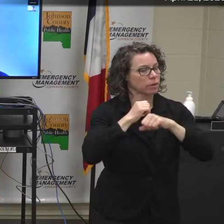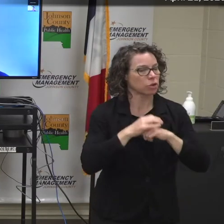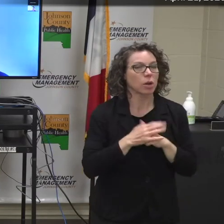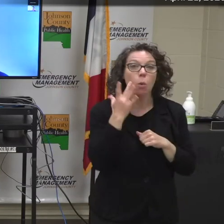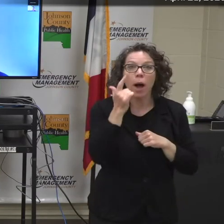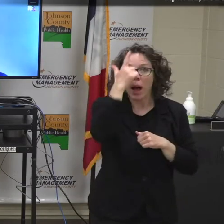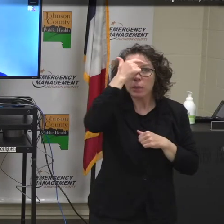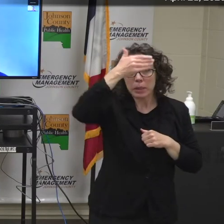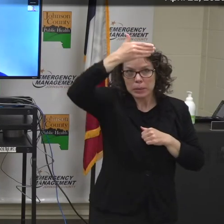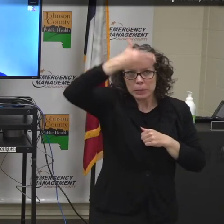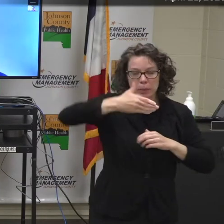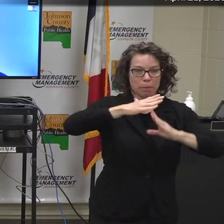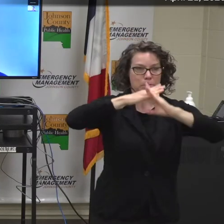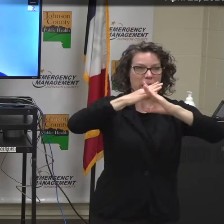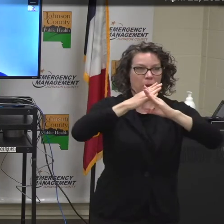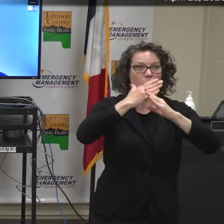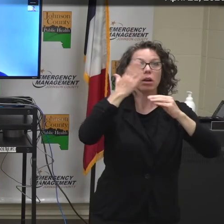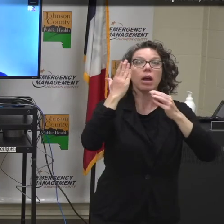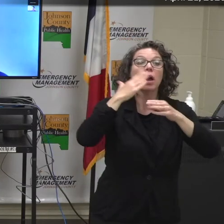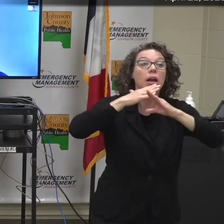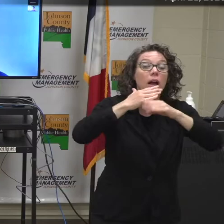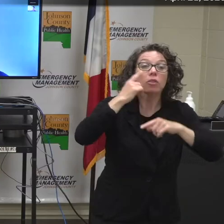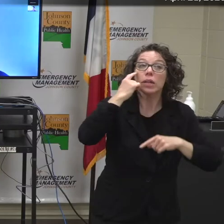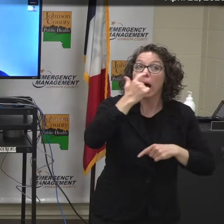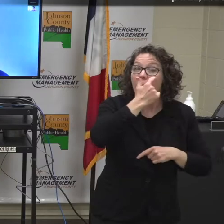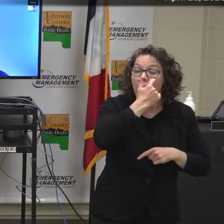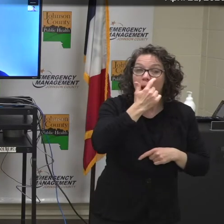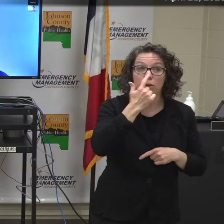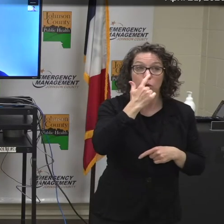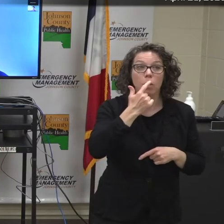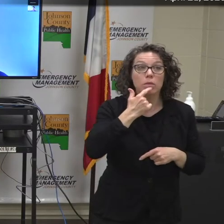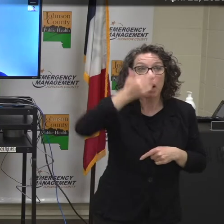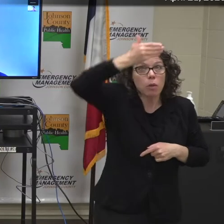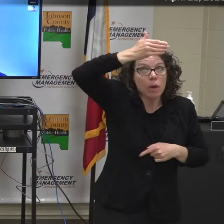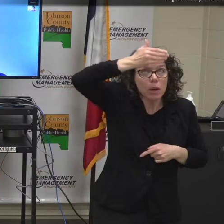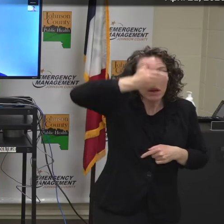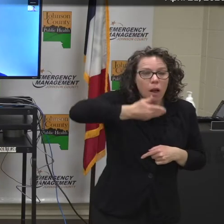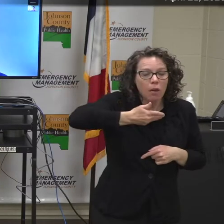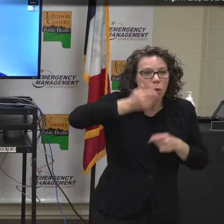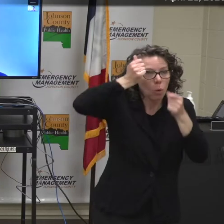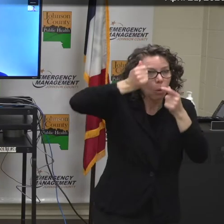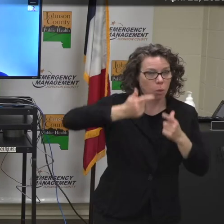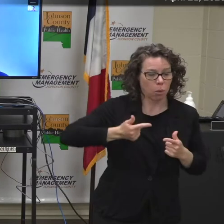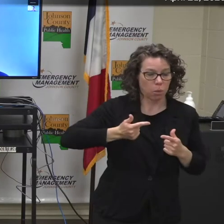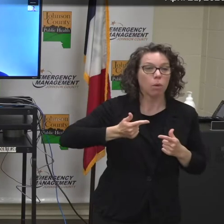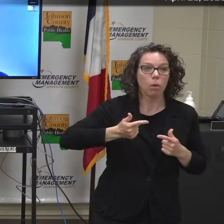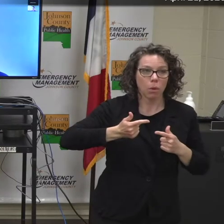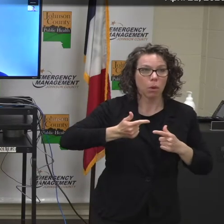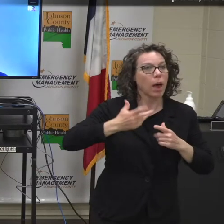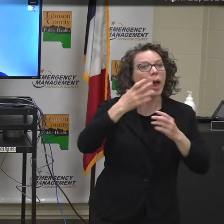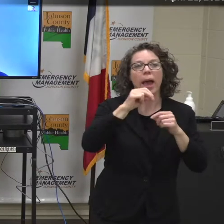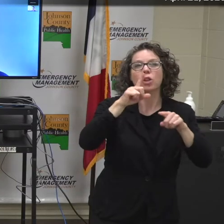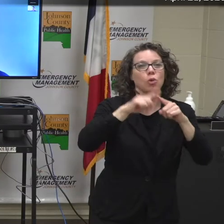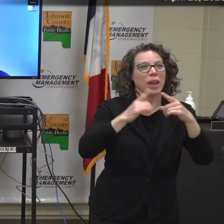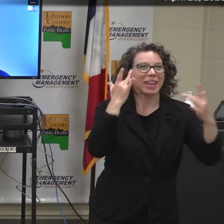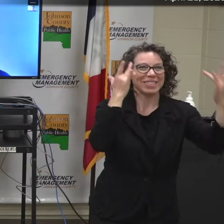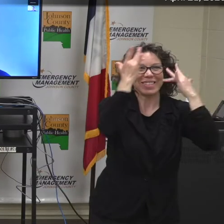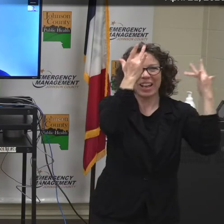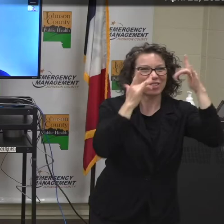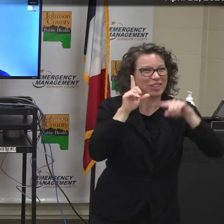a solid barrier covering the eyes, the nose, and the mouth, and it prevents people from touching their face.